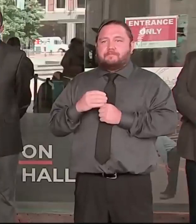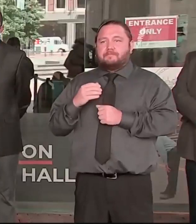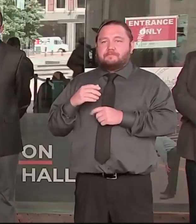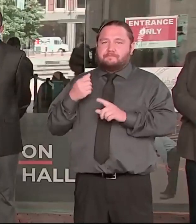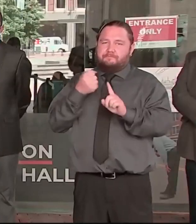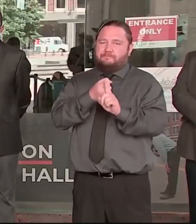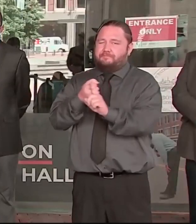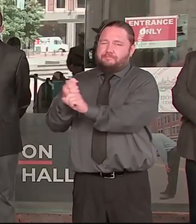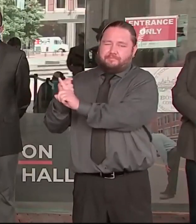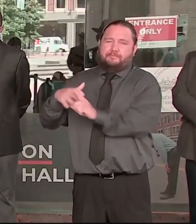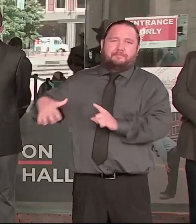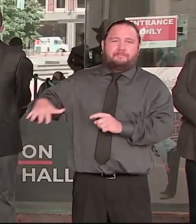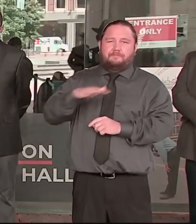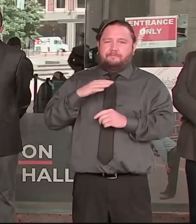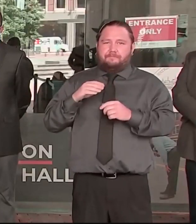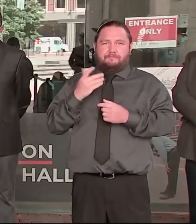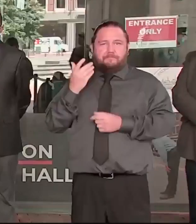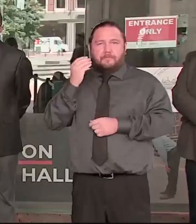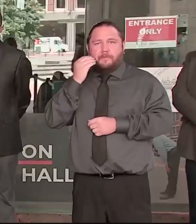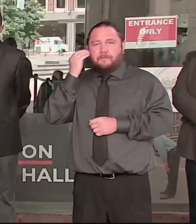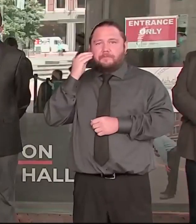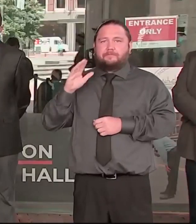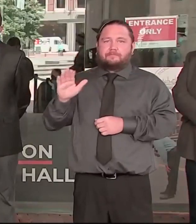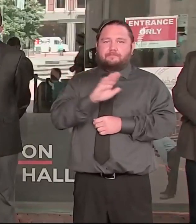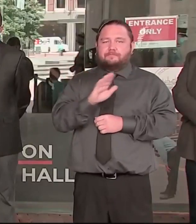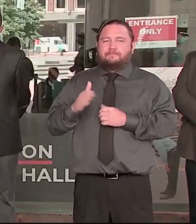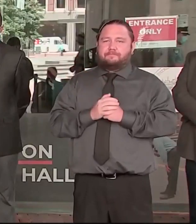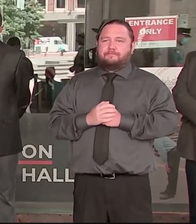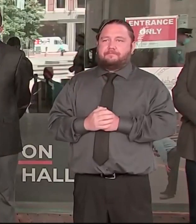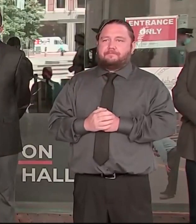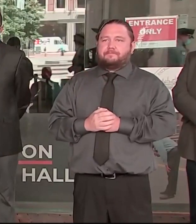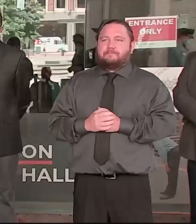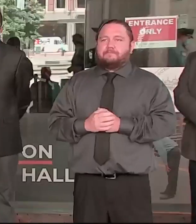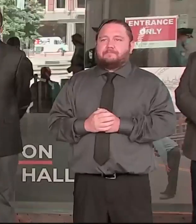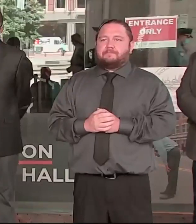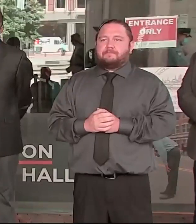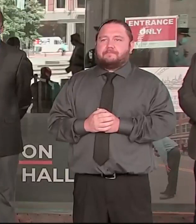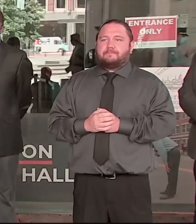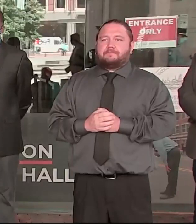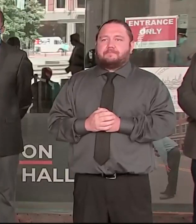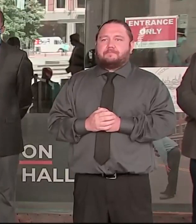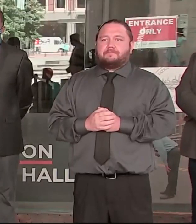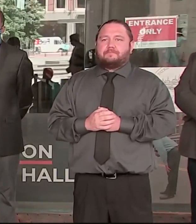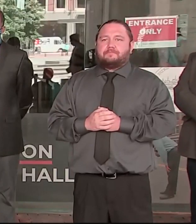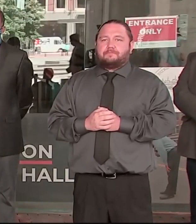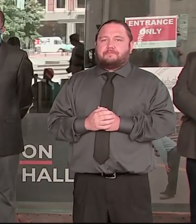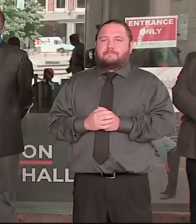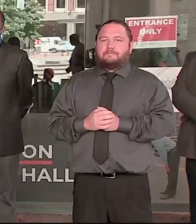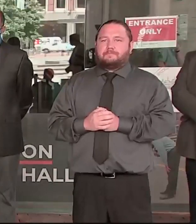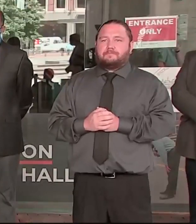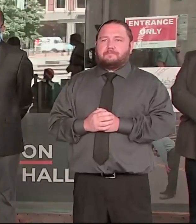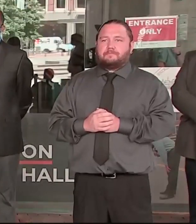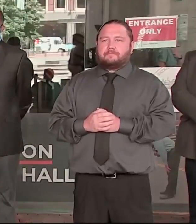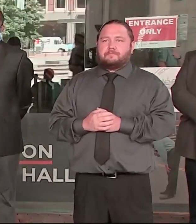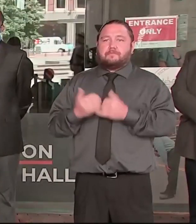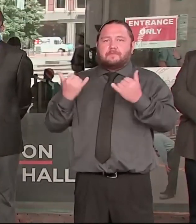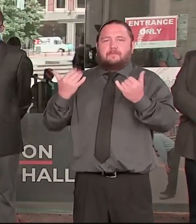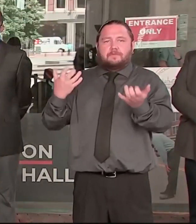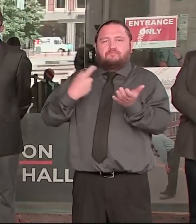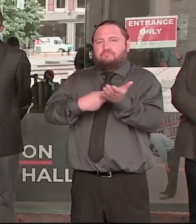Today, I want to take this opportunity to talk about racism and equality. We know about